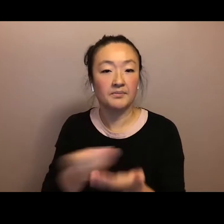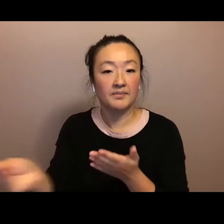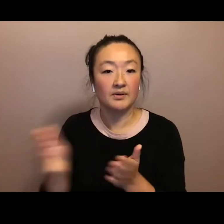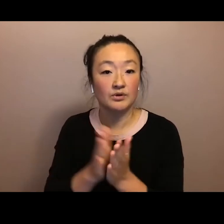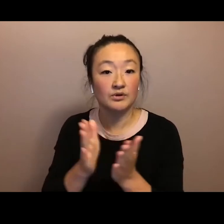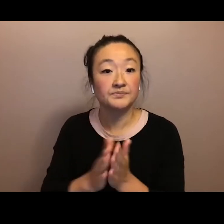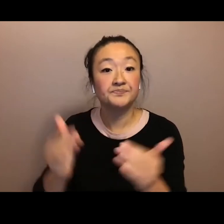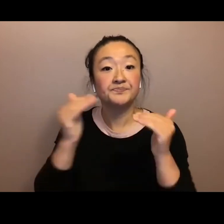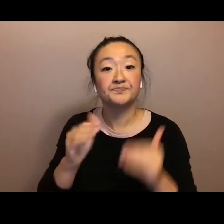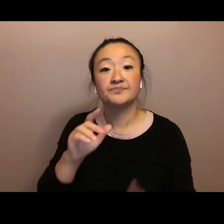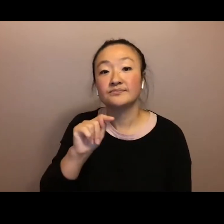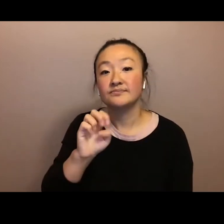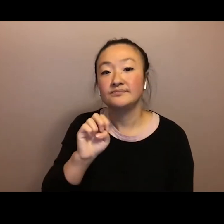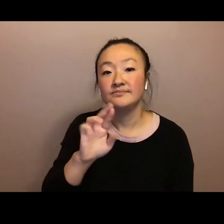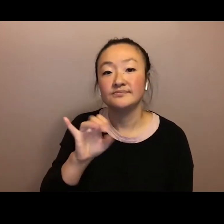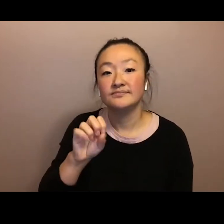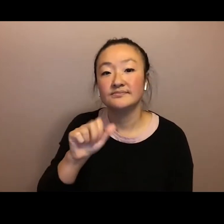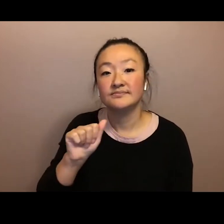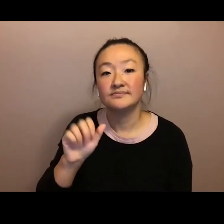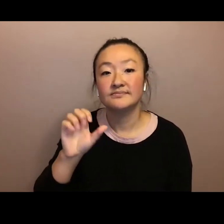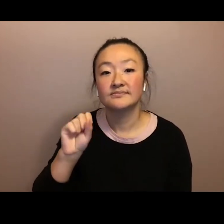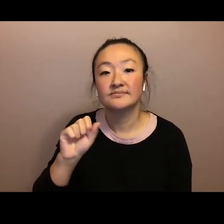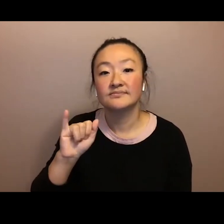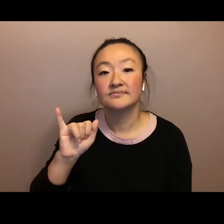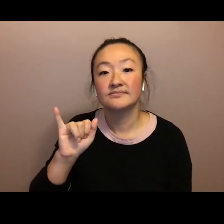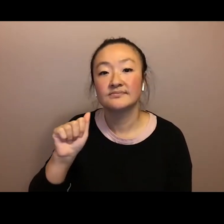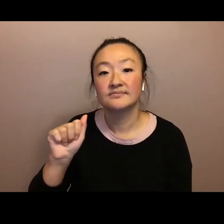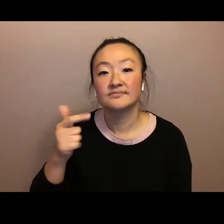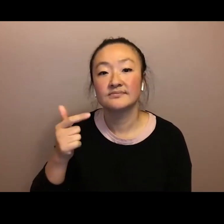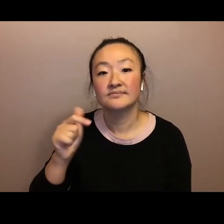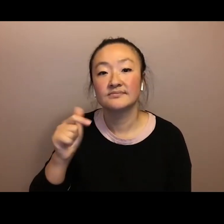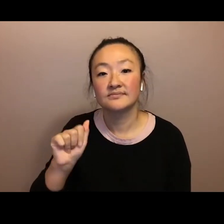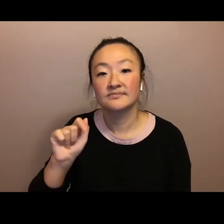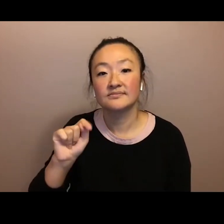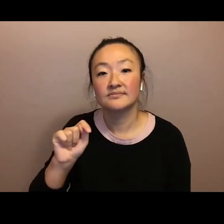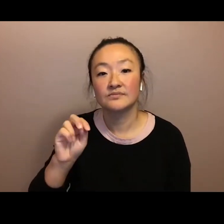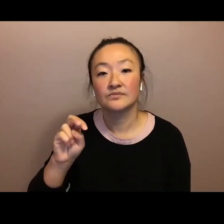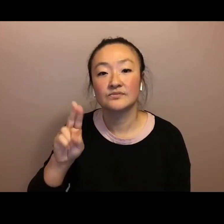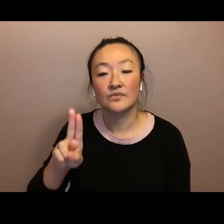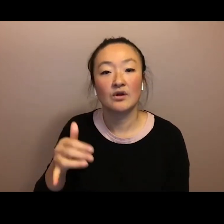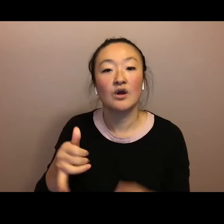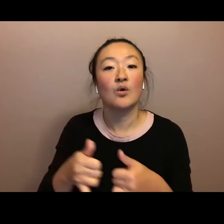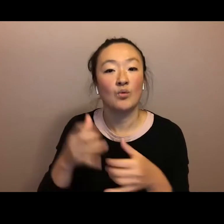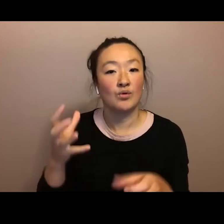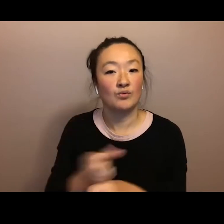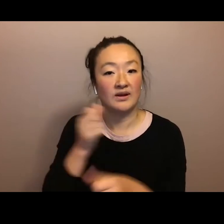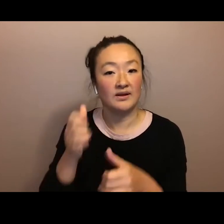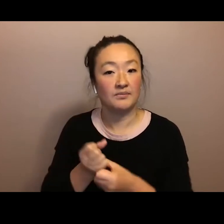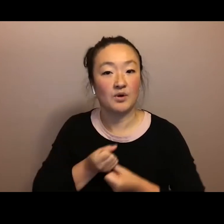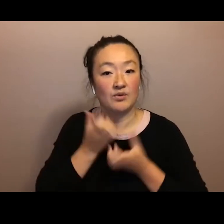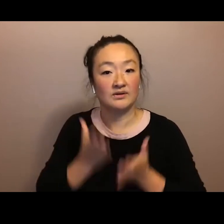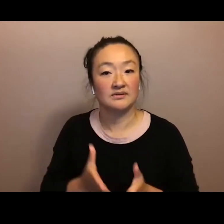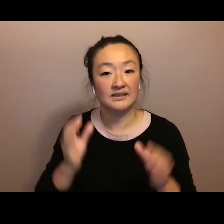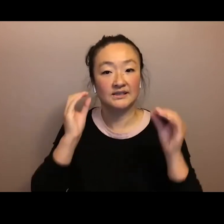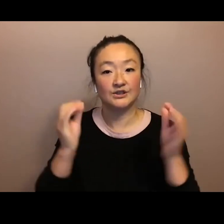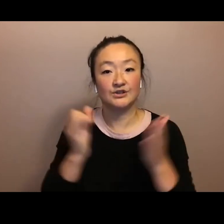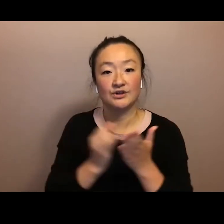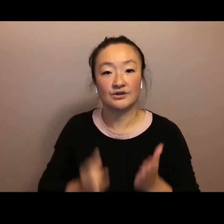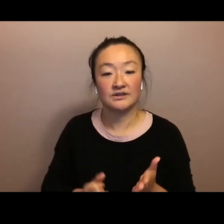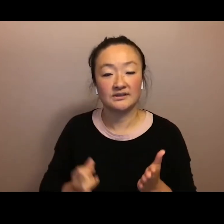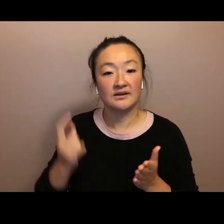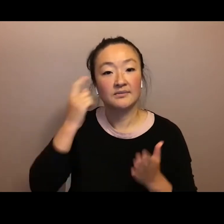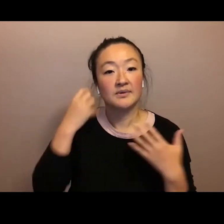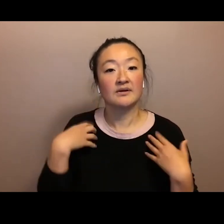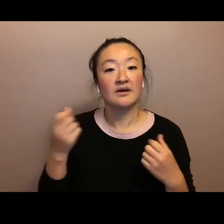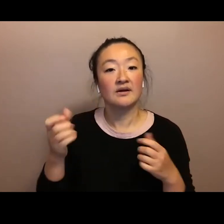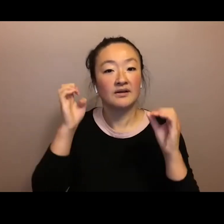Teresa Siangatonu is an award-winning poet, teaching artist, mental health educator, and community leader, born and rooted in the Bay Area.